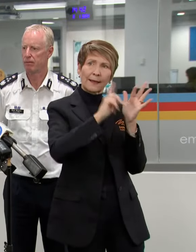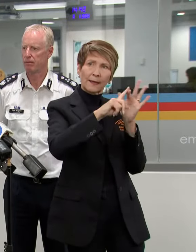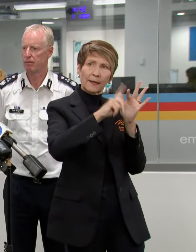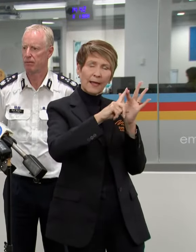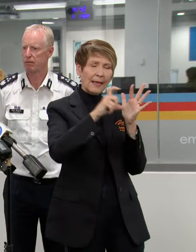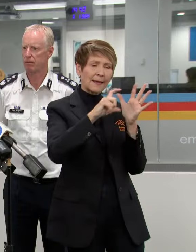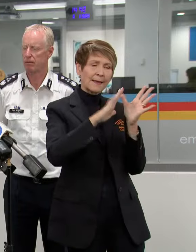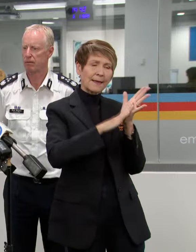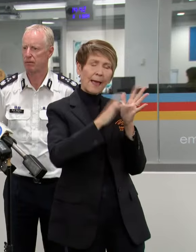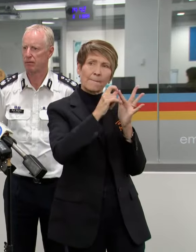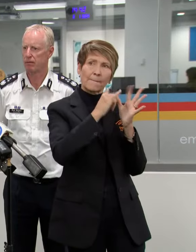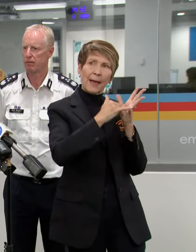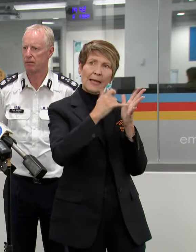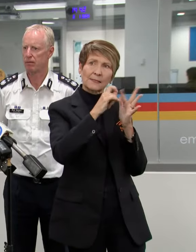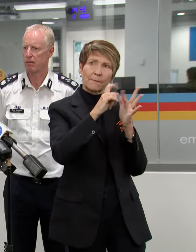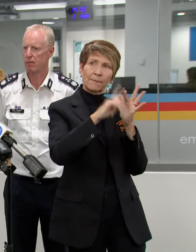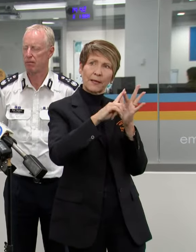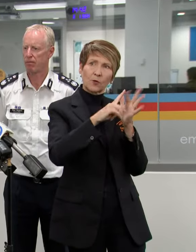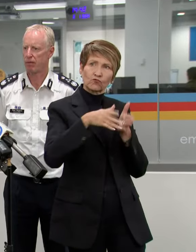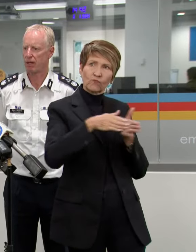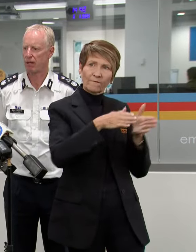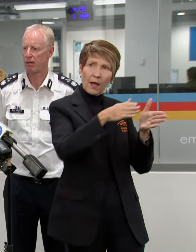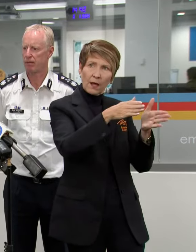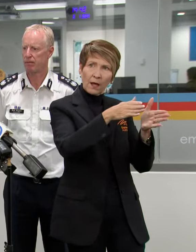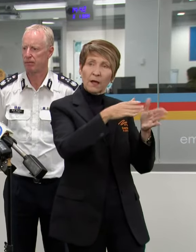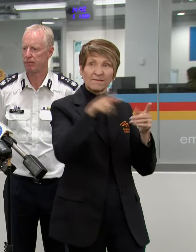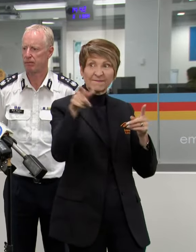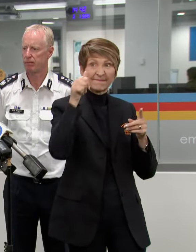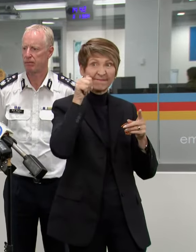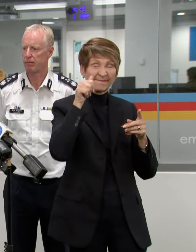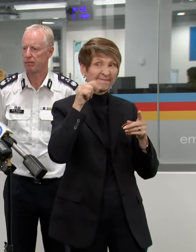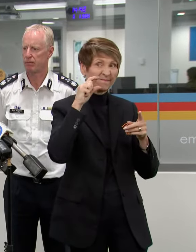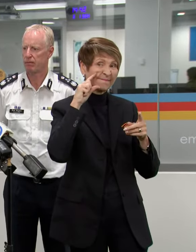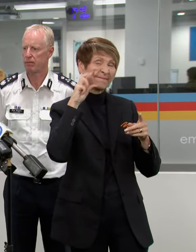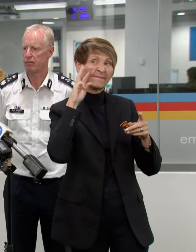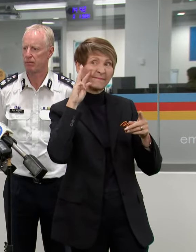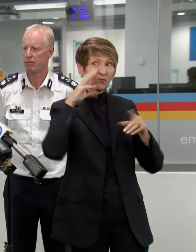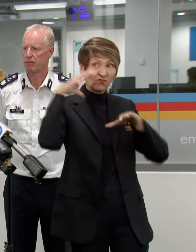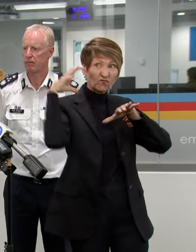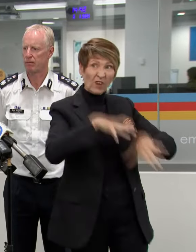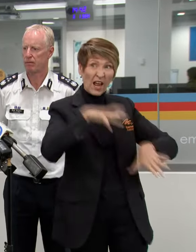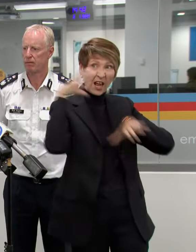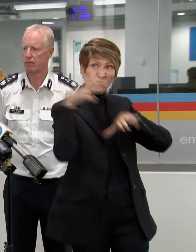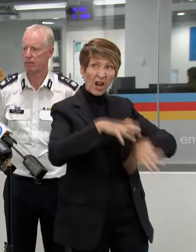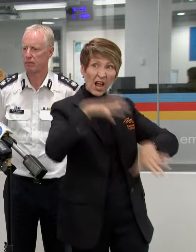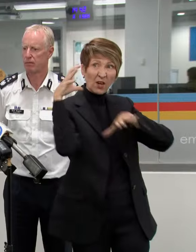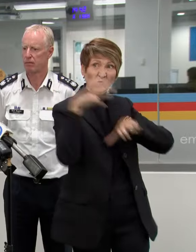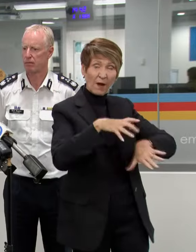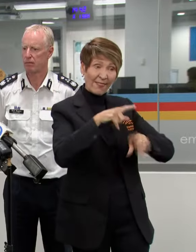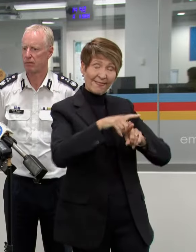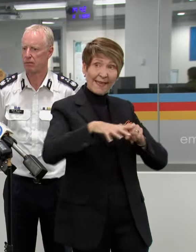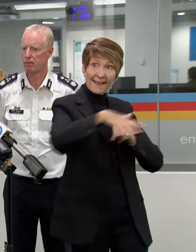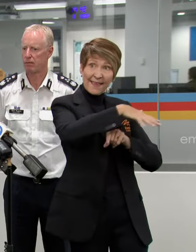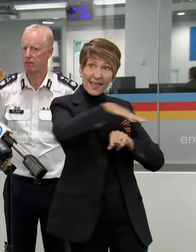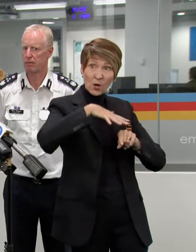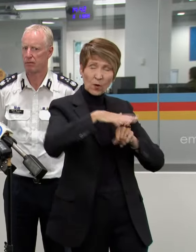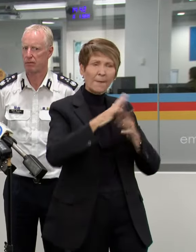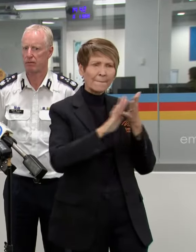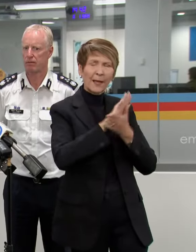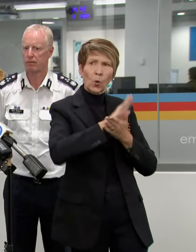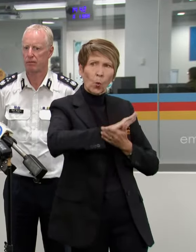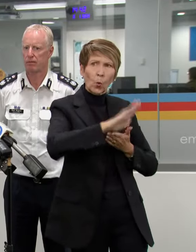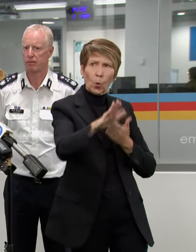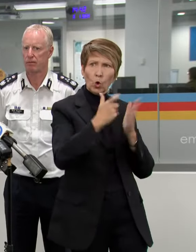River catchment. And as you've just heard, we saw significant rainfall over that catchment overnight. And as a result, the rivers and